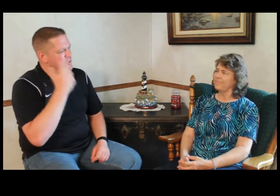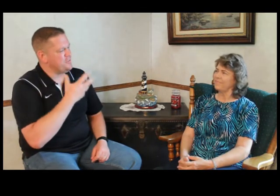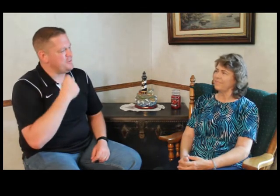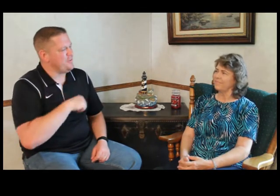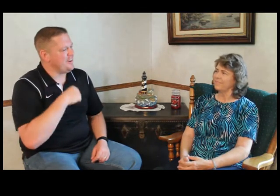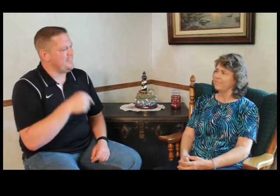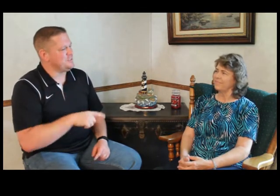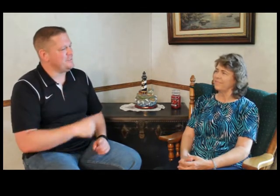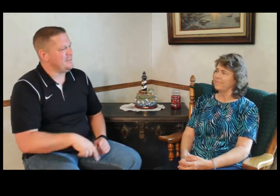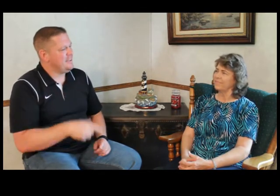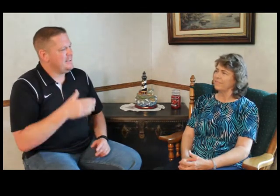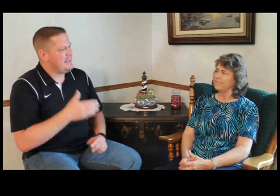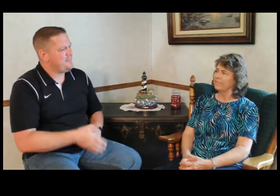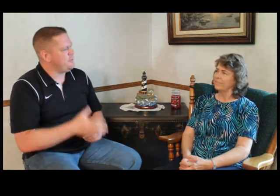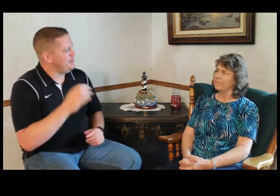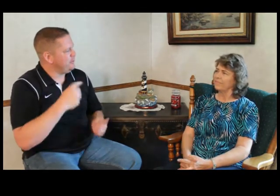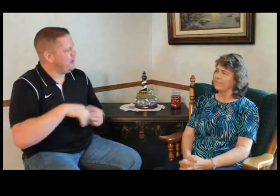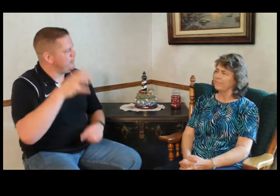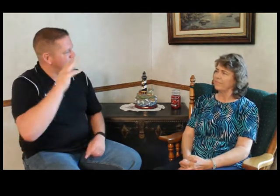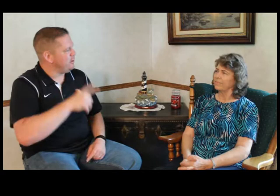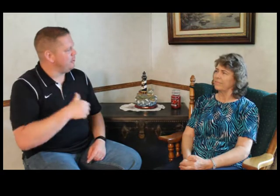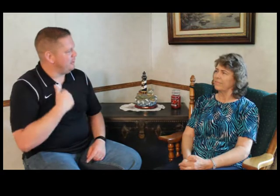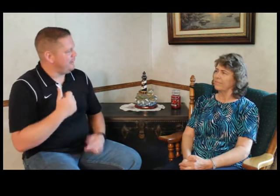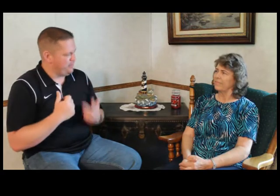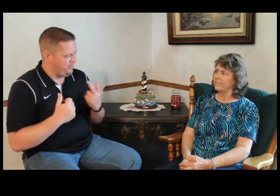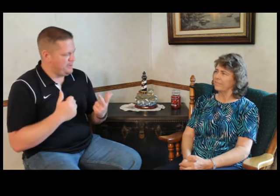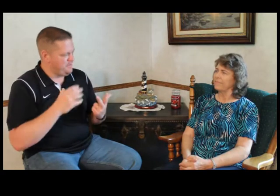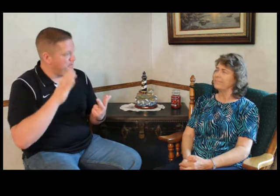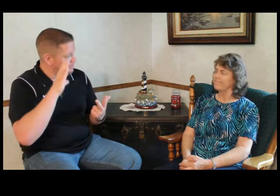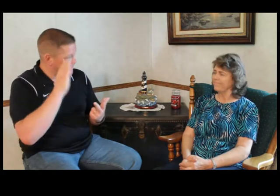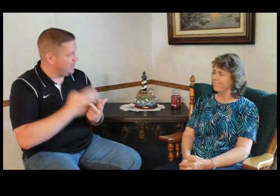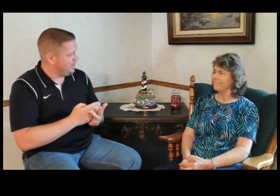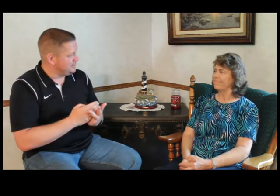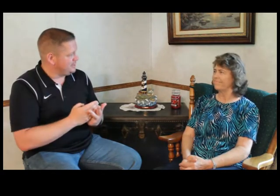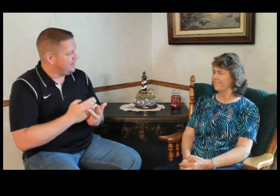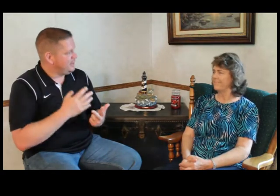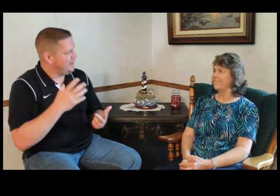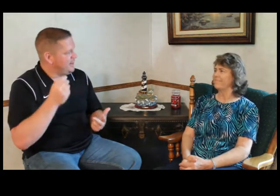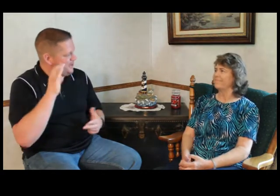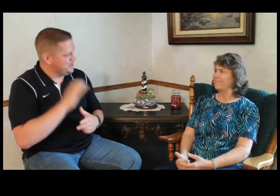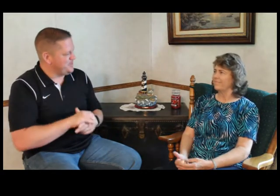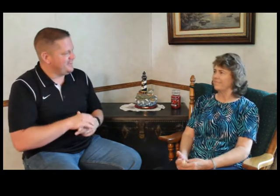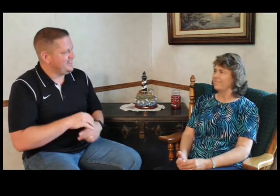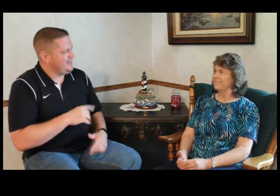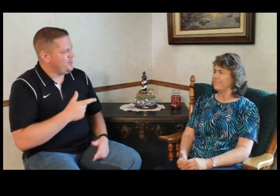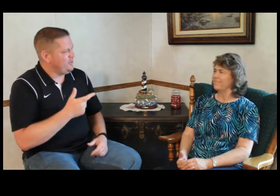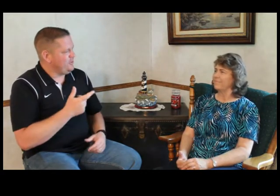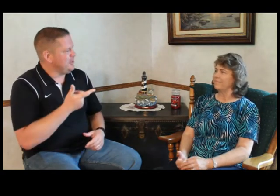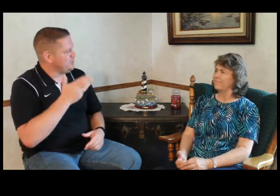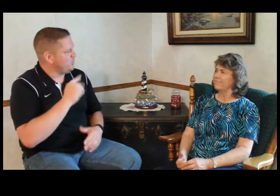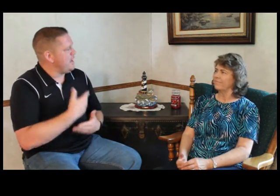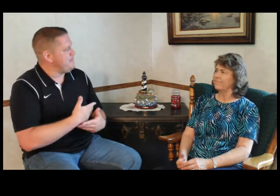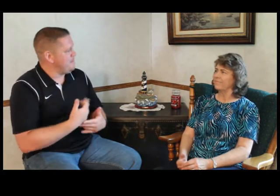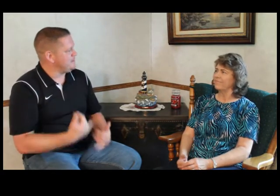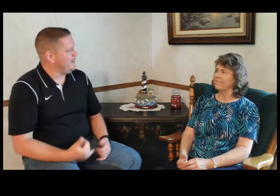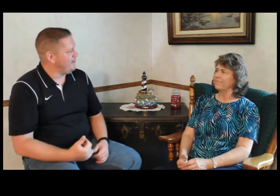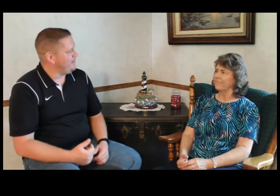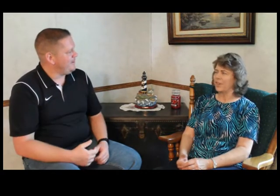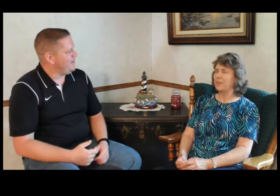you're pretty proud of this. But after being around men all your life, three sons and a husband, you've got some grandbabies now. I do.